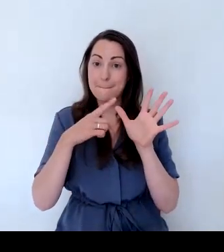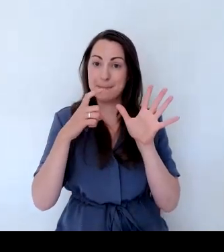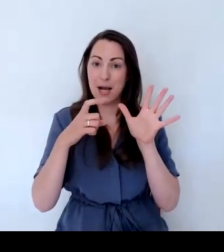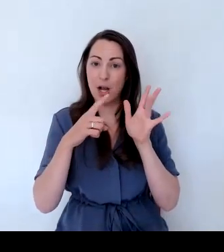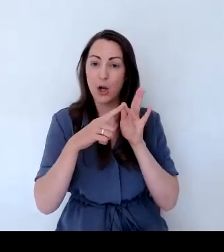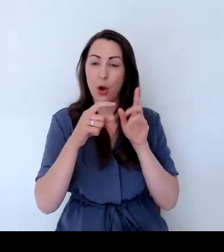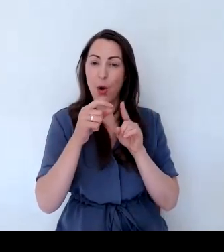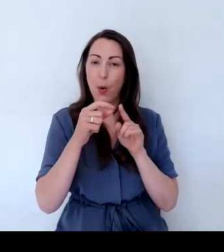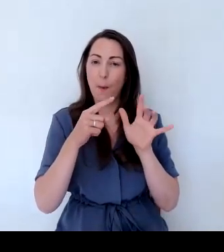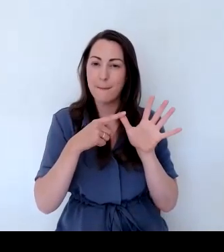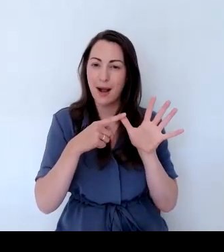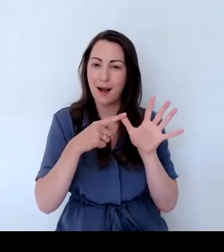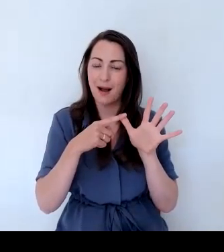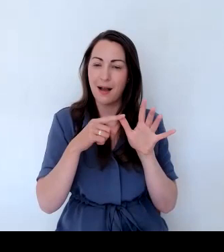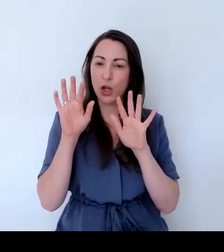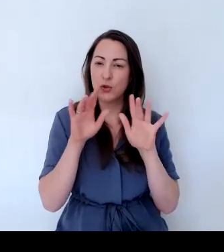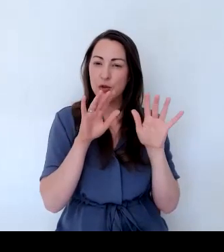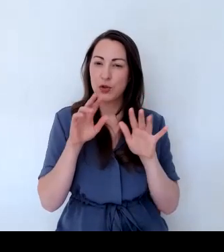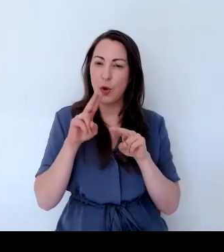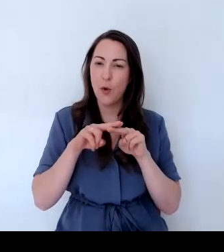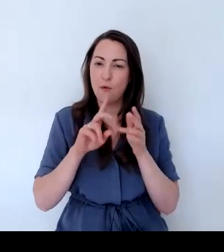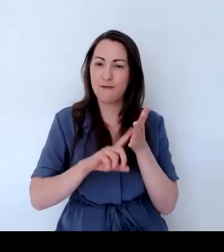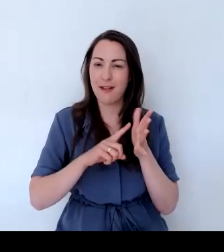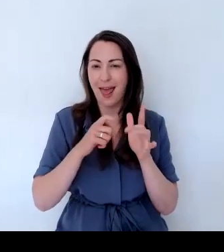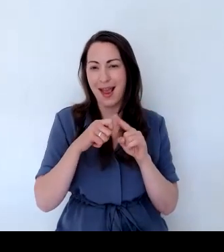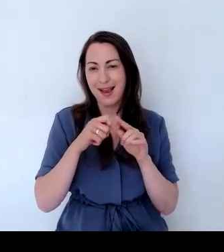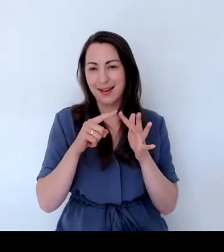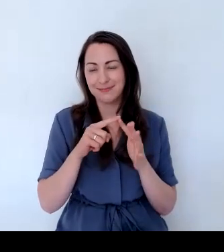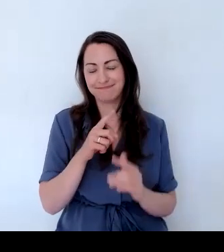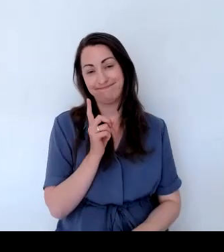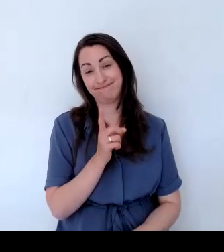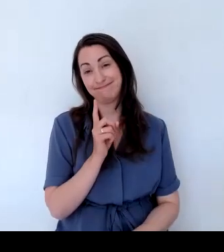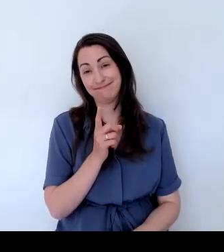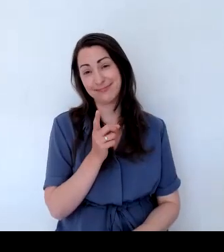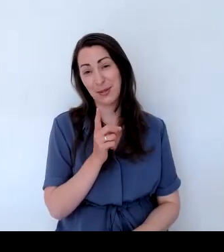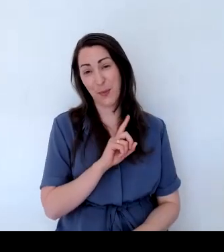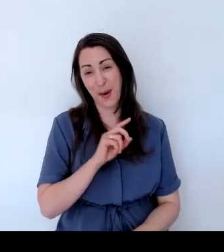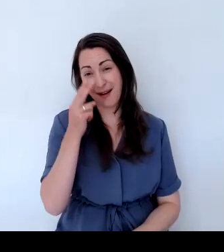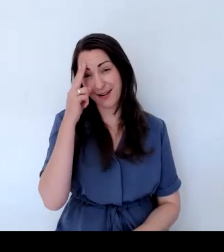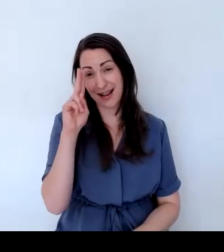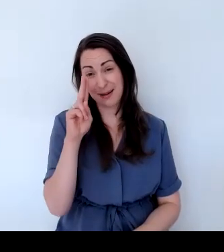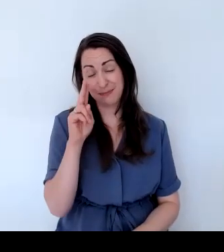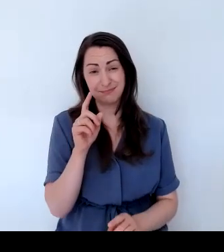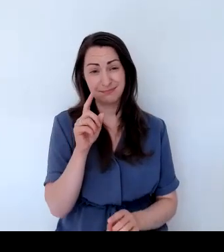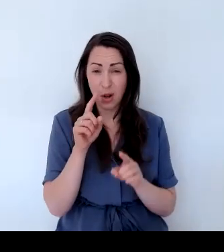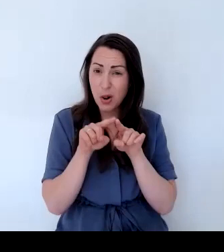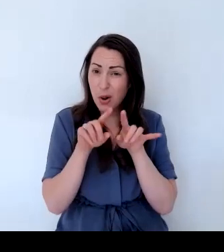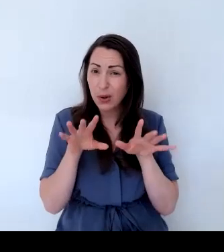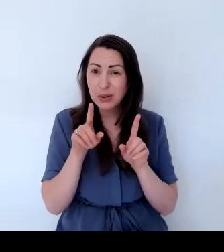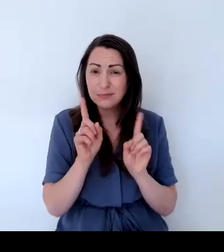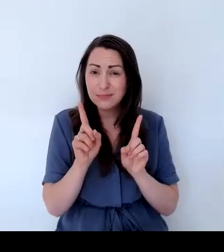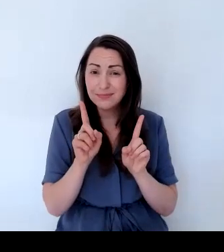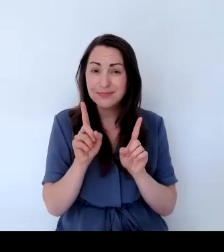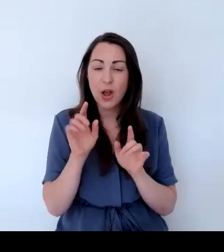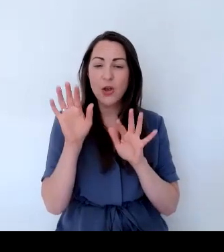Bacopa snowflake. And you can tell why it's called that, of course. It just looks like snowflakes. And